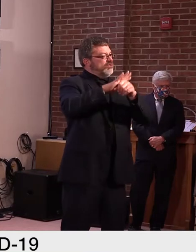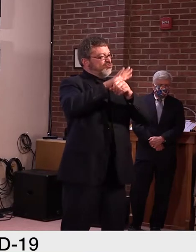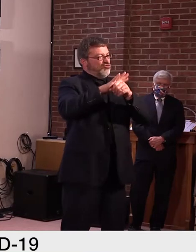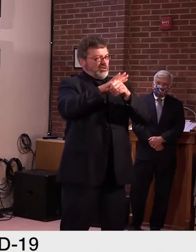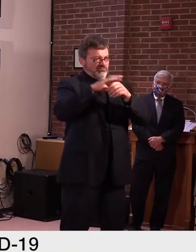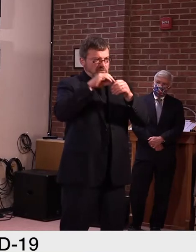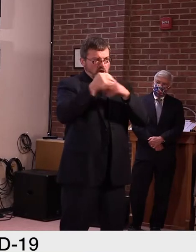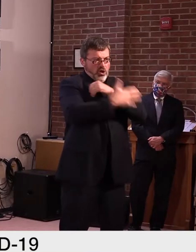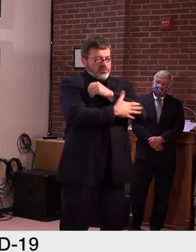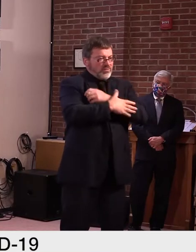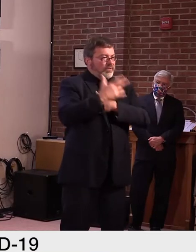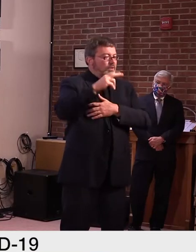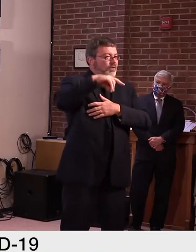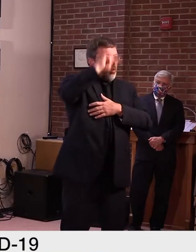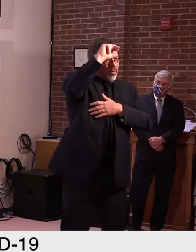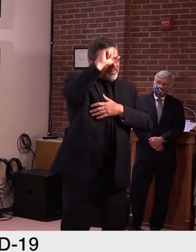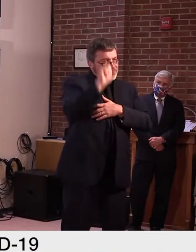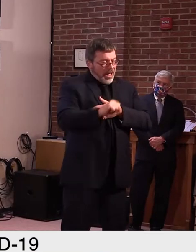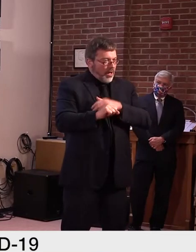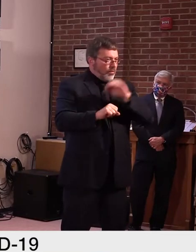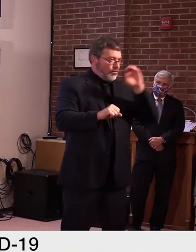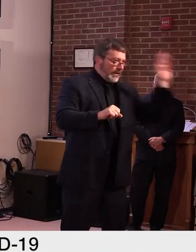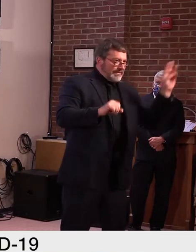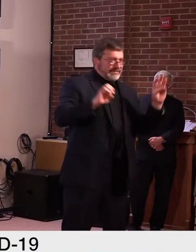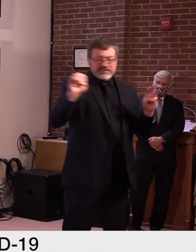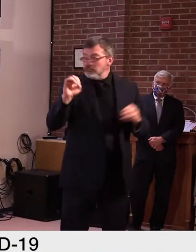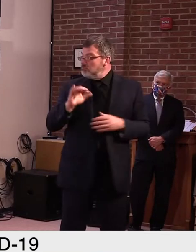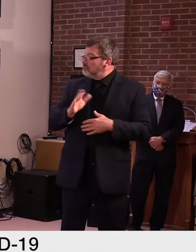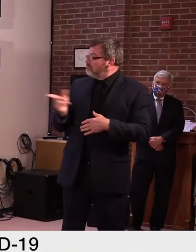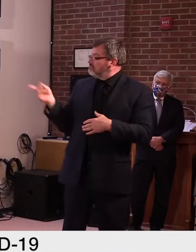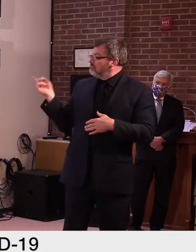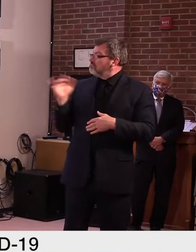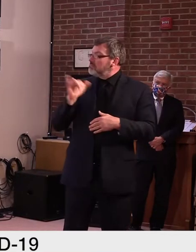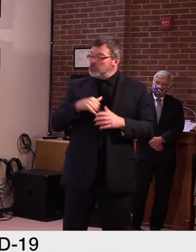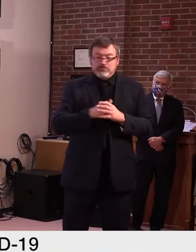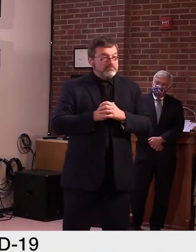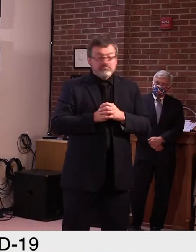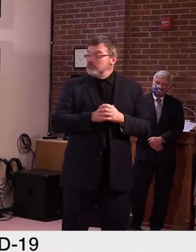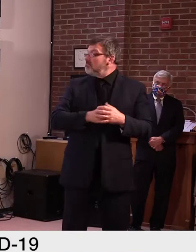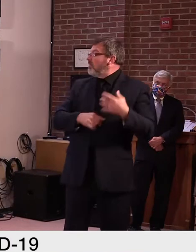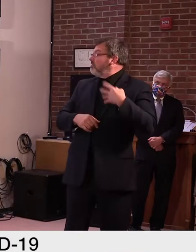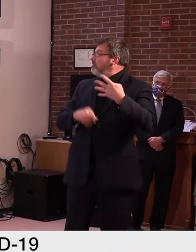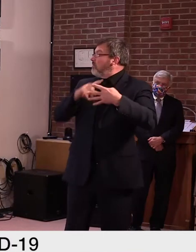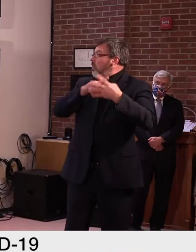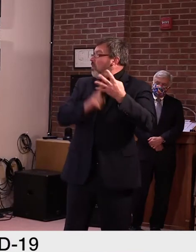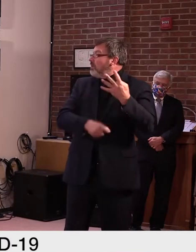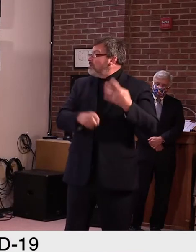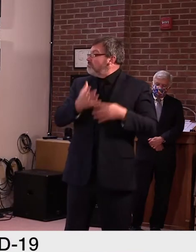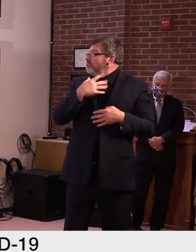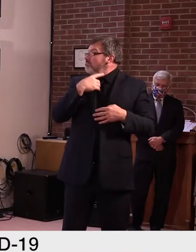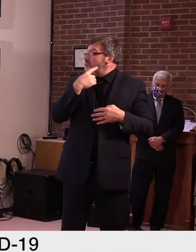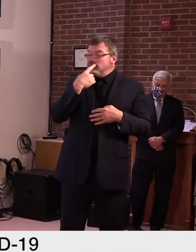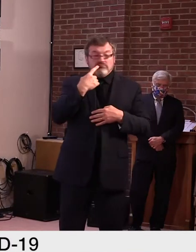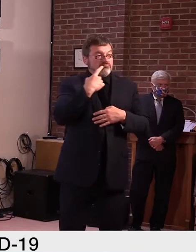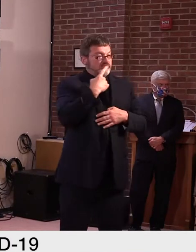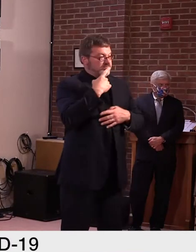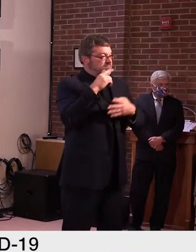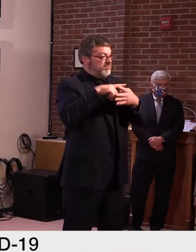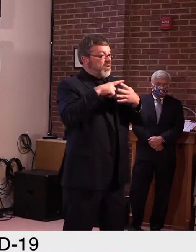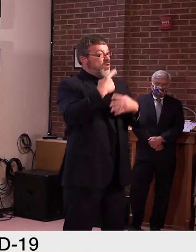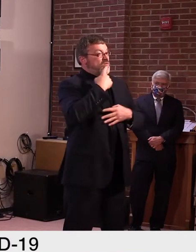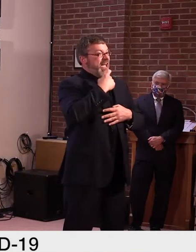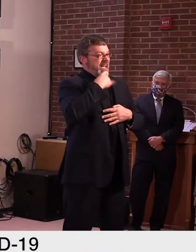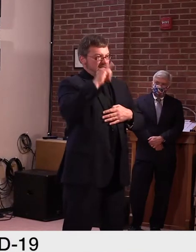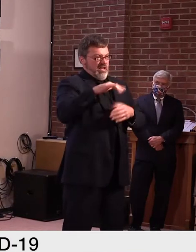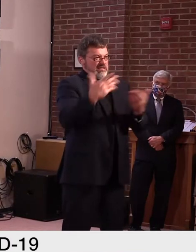appear to be going up slightly after Labor Day. Again, one might think that's attributable to all of those areas having a slowdown